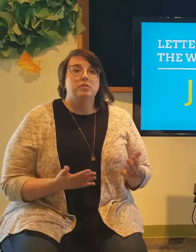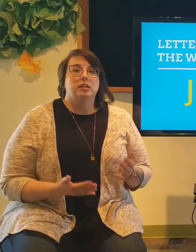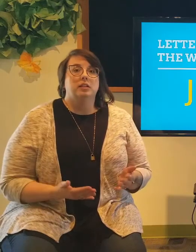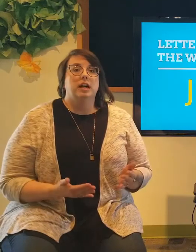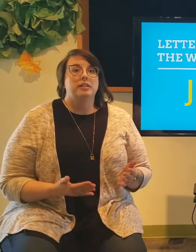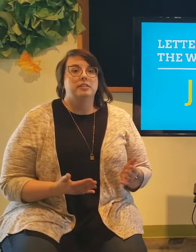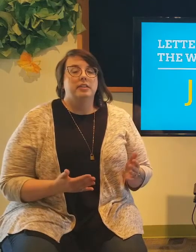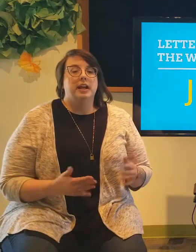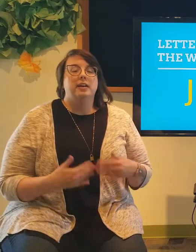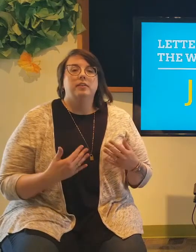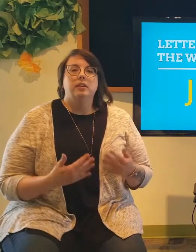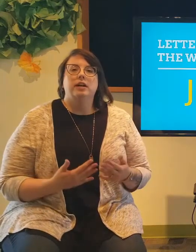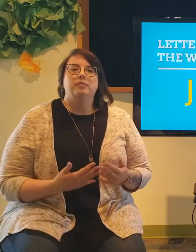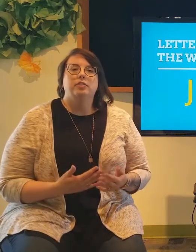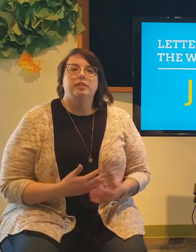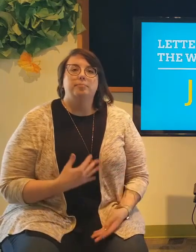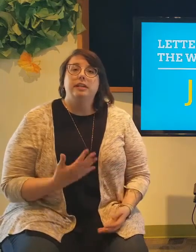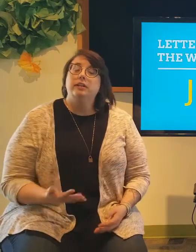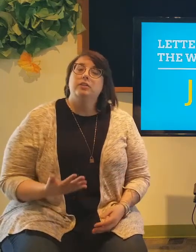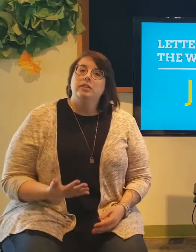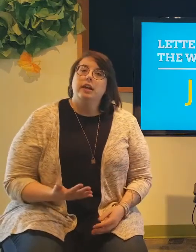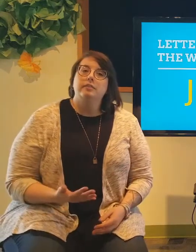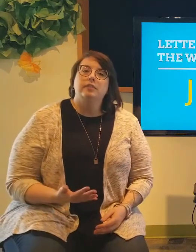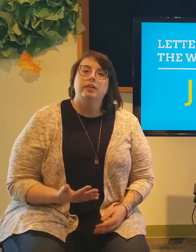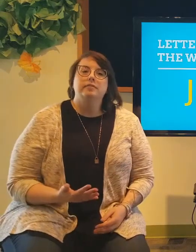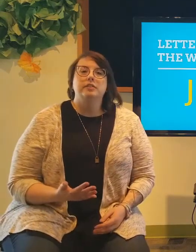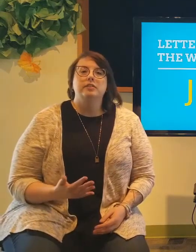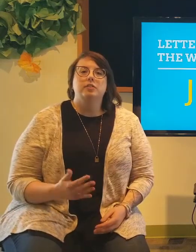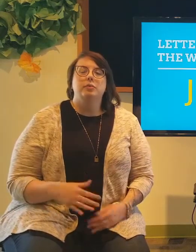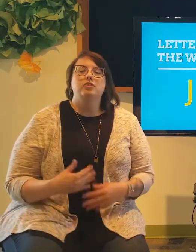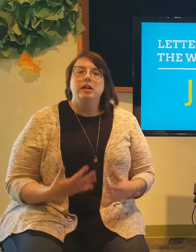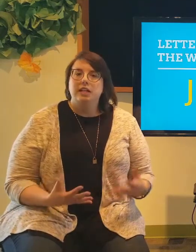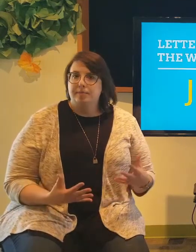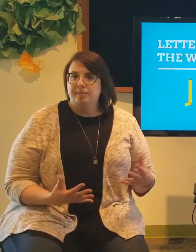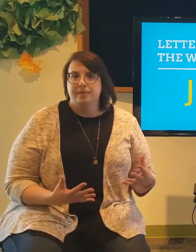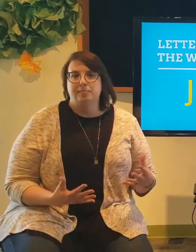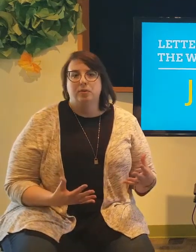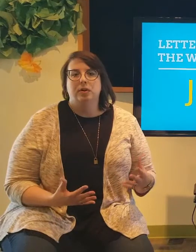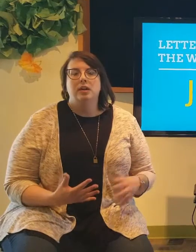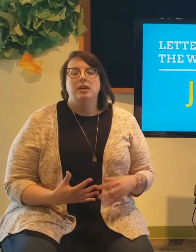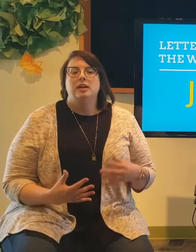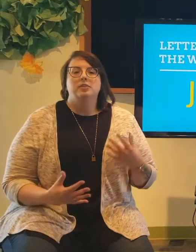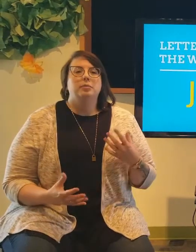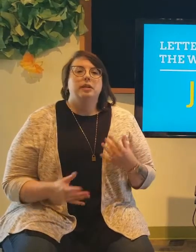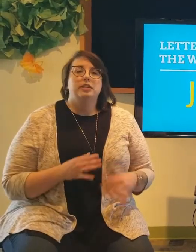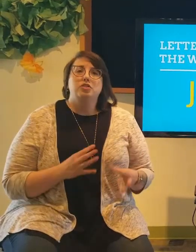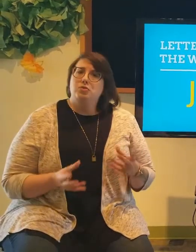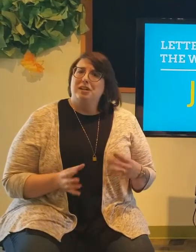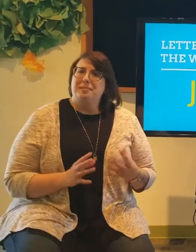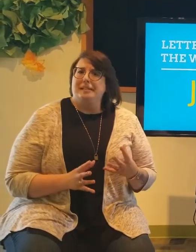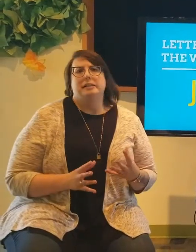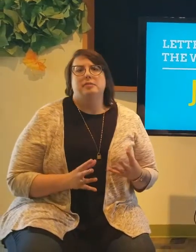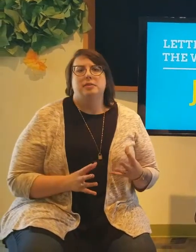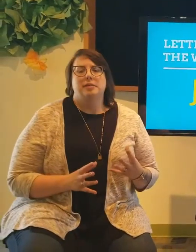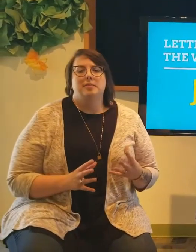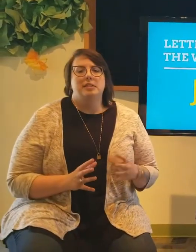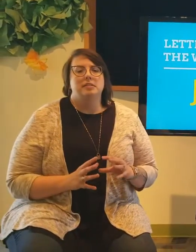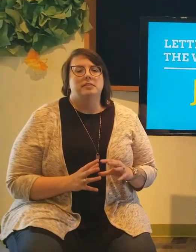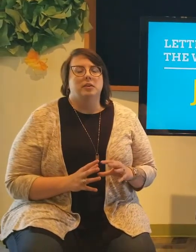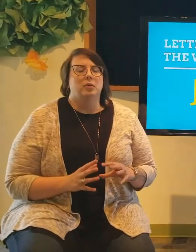a lot. They have a lot of really good beginner signs for infants. And so we try to keep them simple. You don't want to get too complicated with babies. So